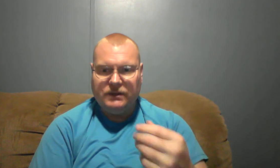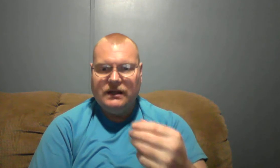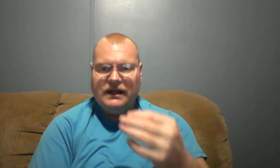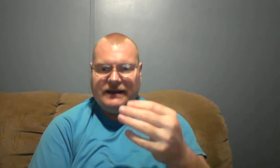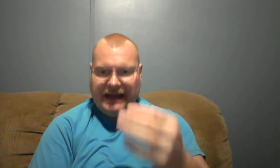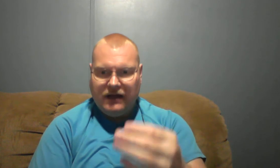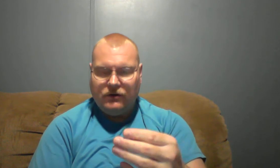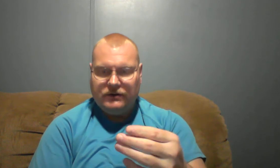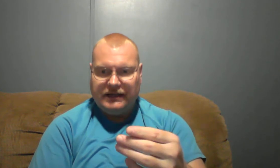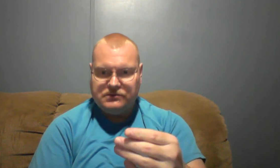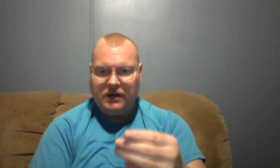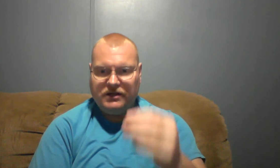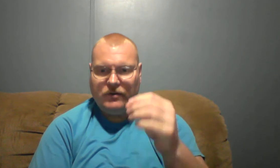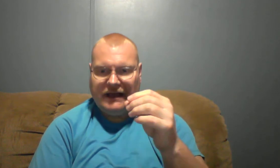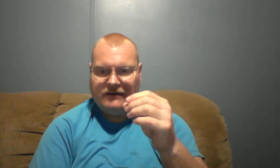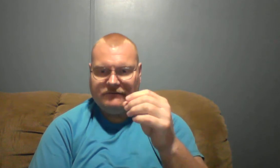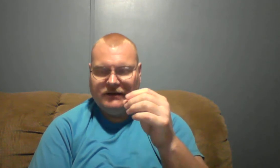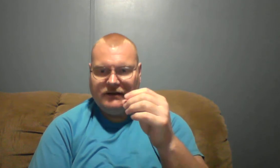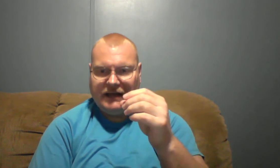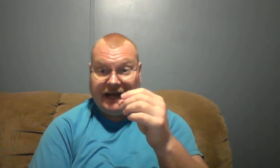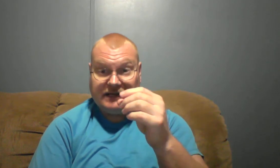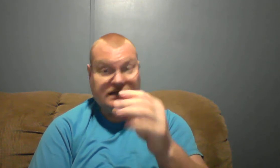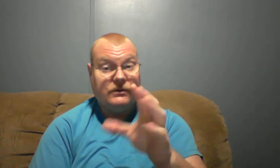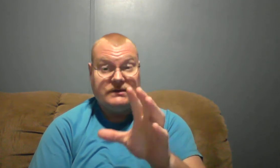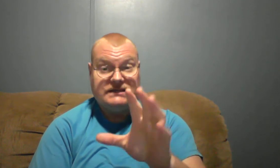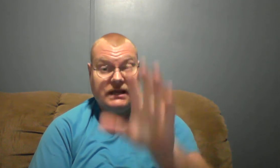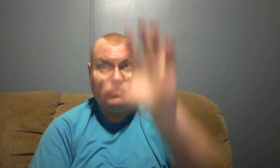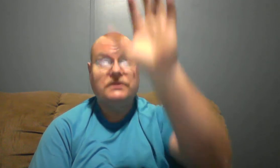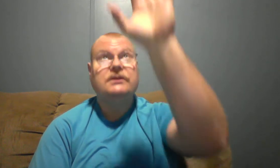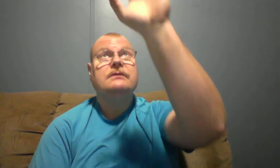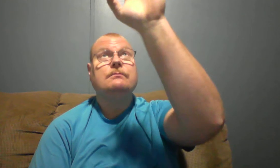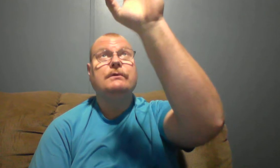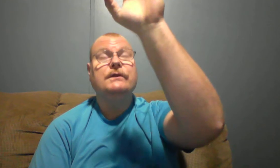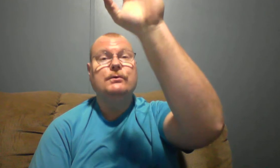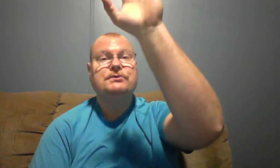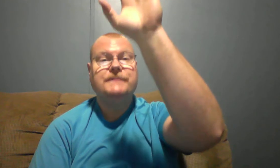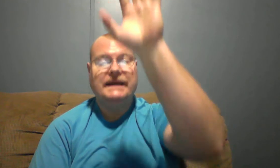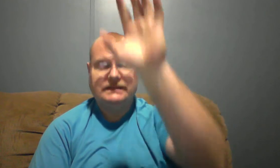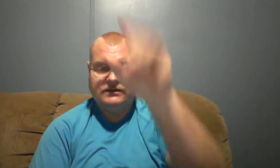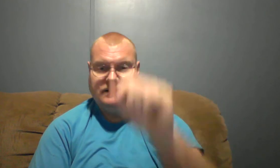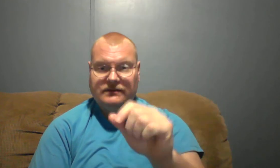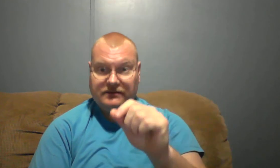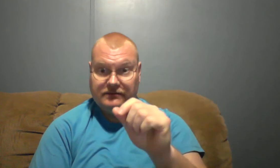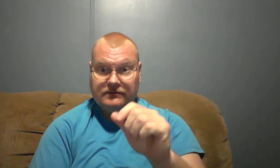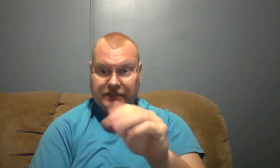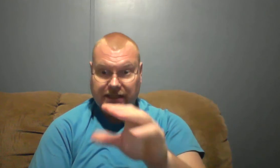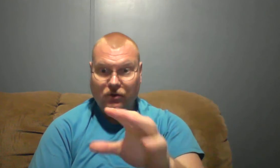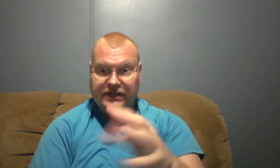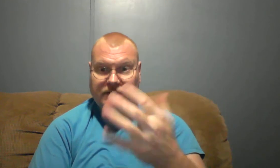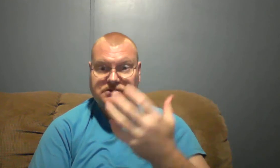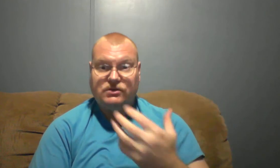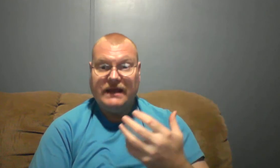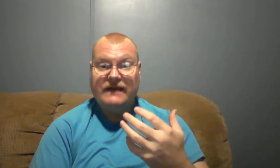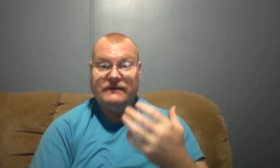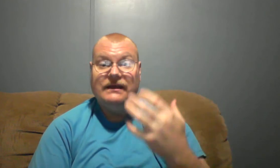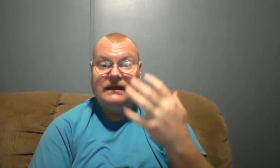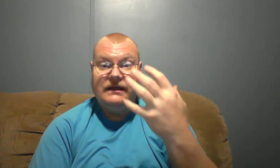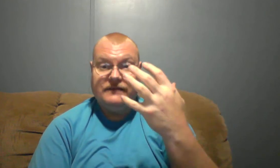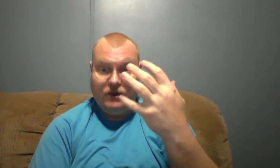now guess what you have and as I always say with due respect to the Holy Ghost you have the Holy